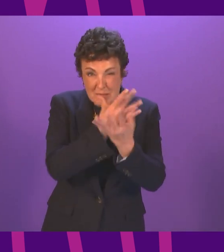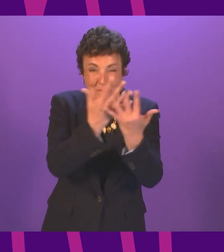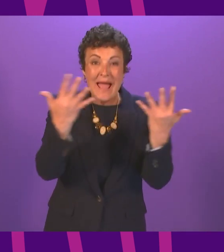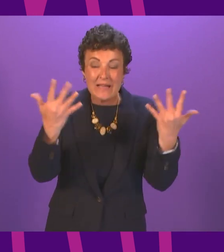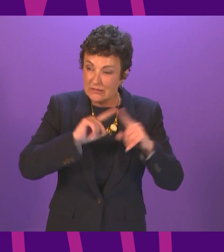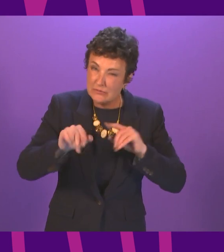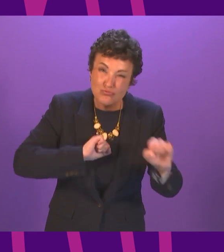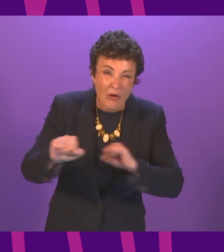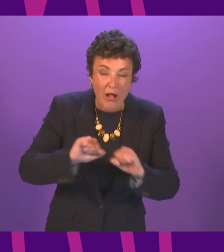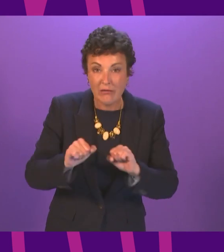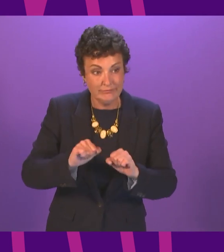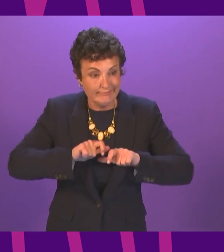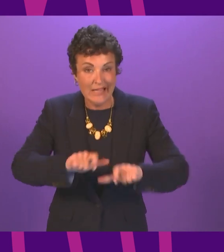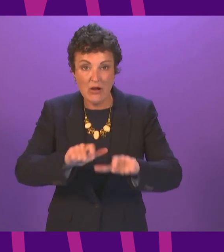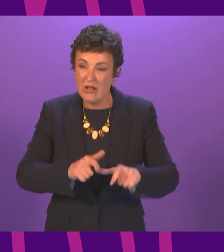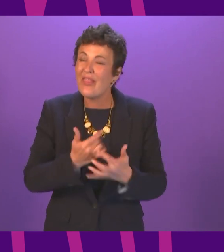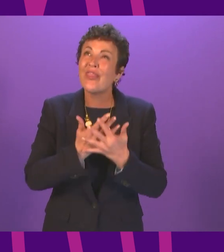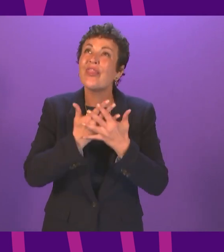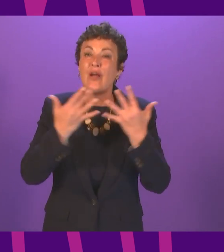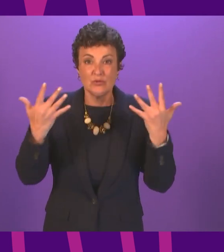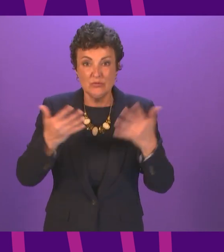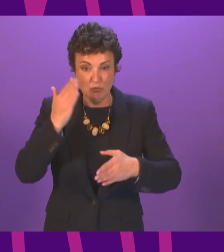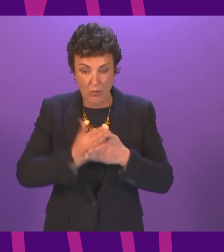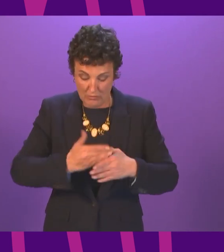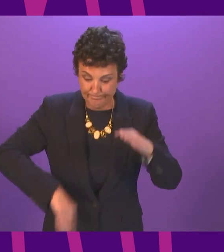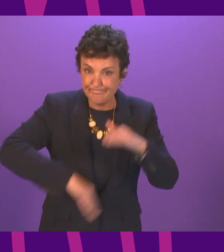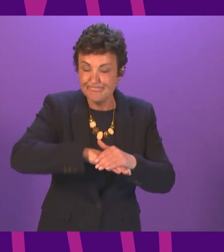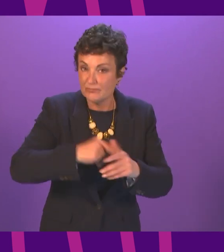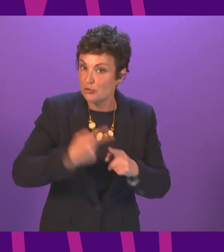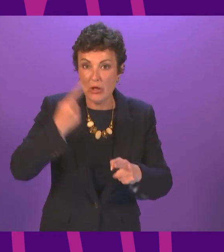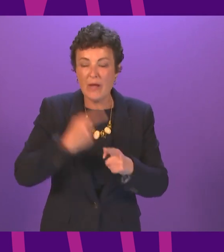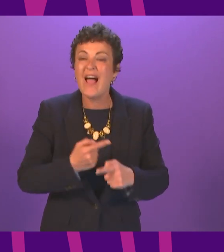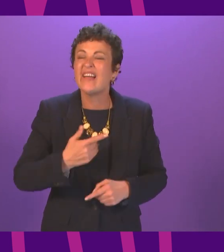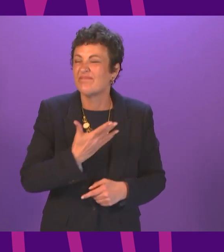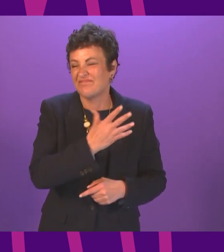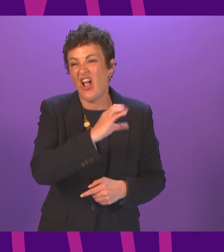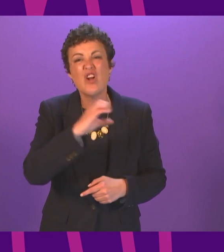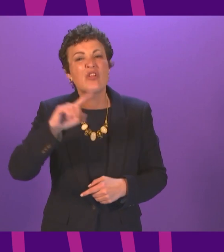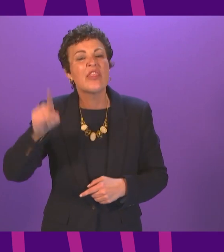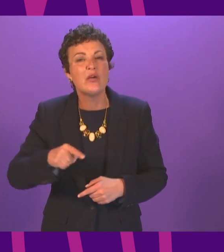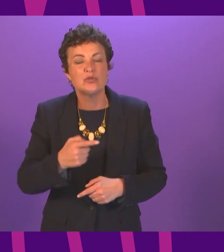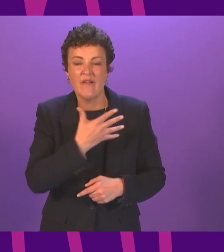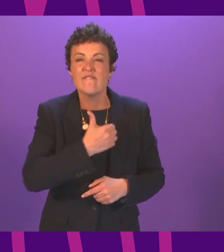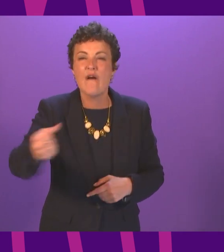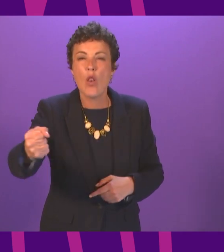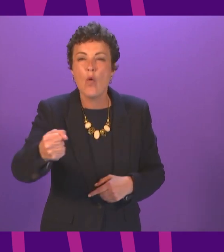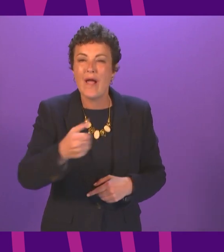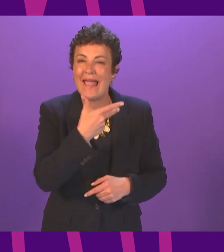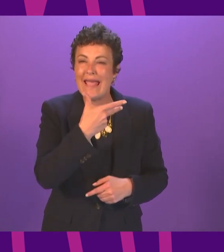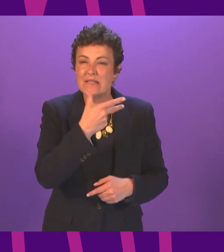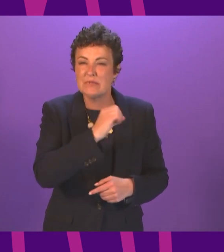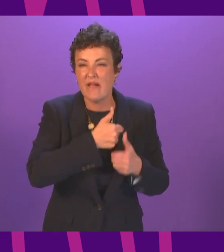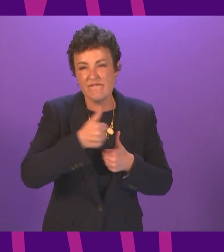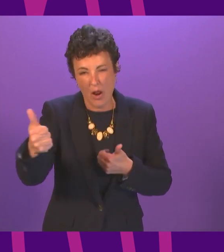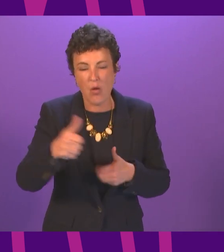to survive thousands of workers lost their jobs immediately and hundreds of thousands were put on furlough GDP has